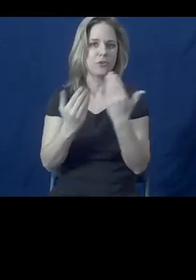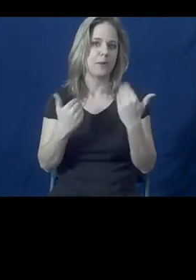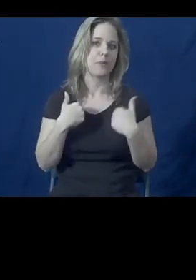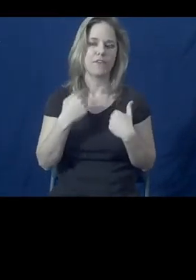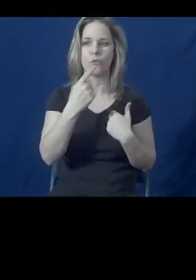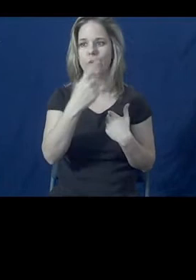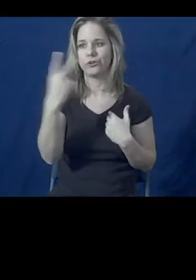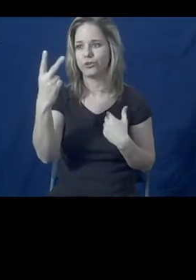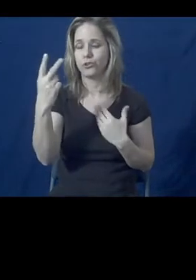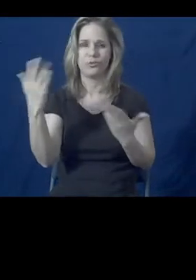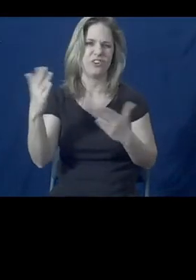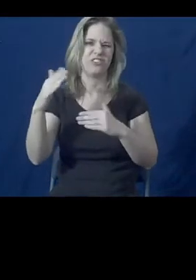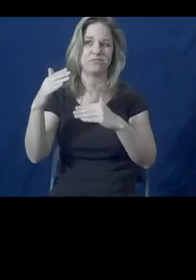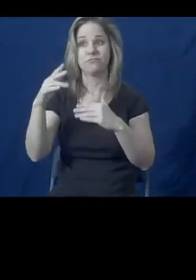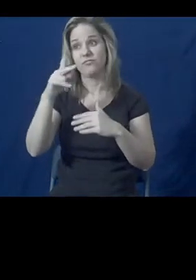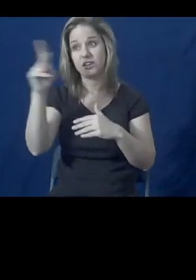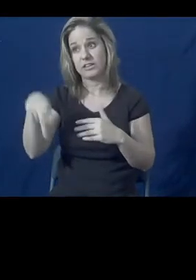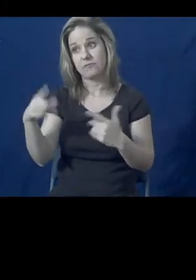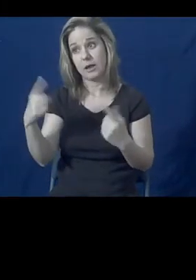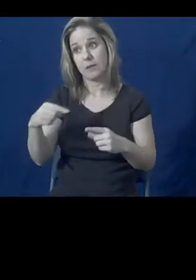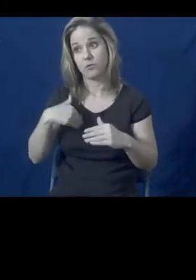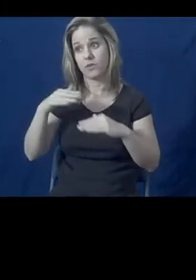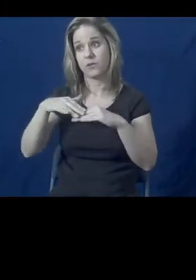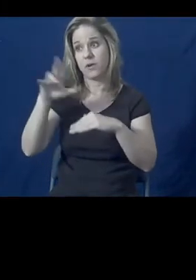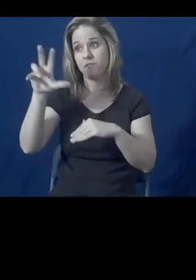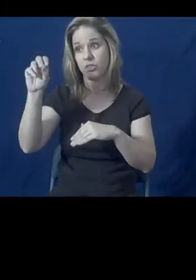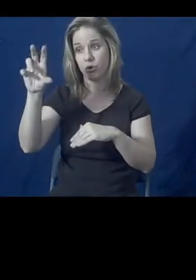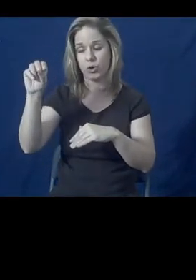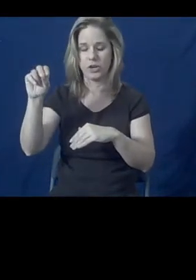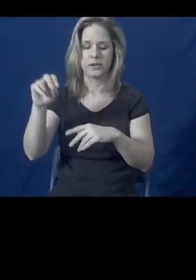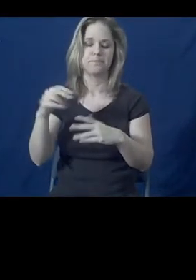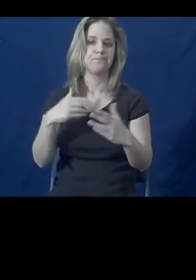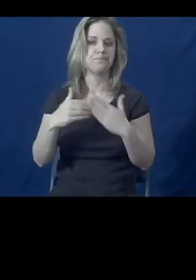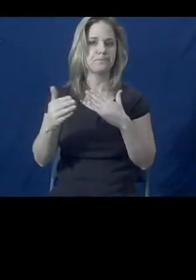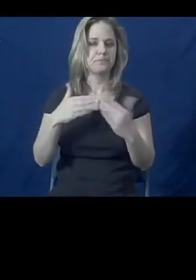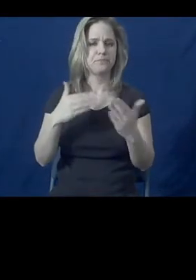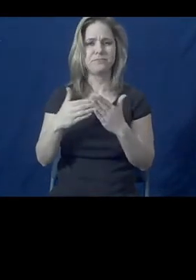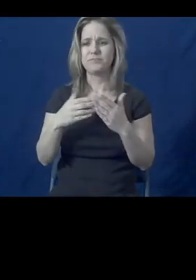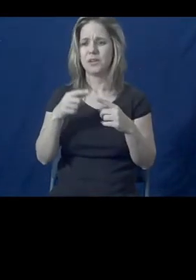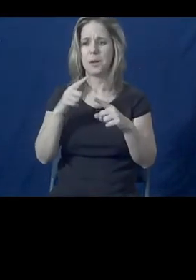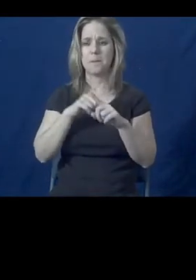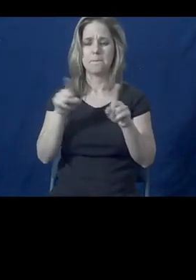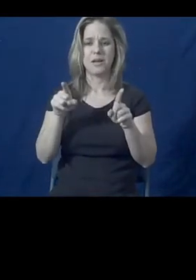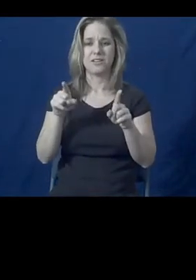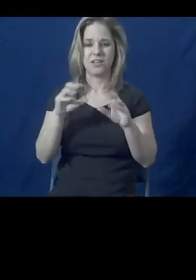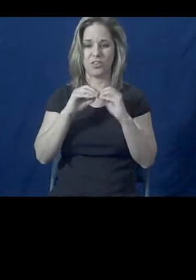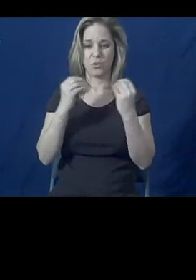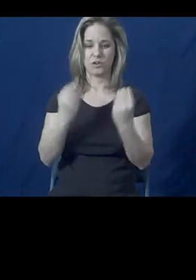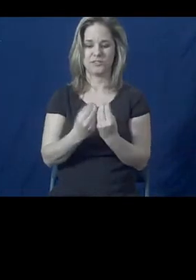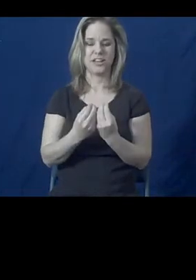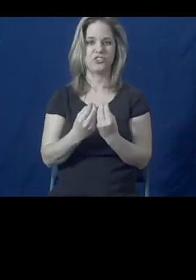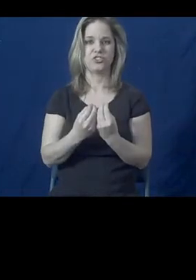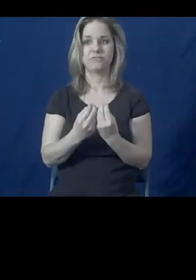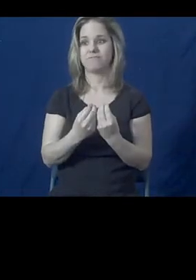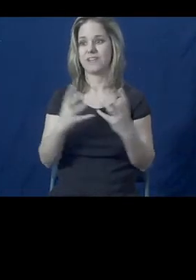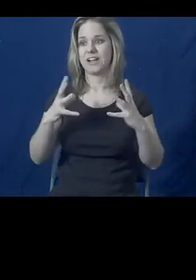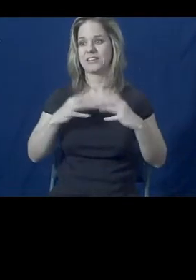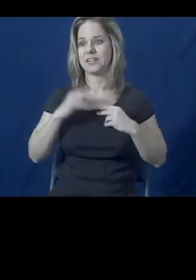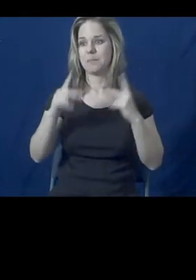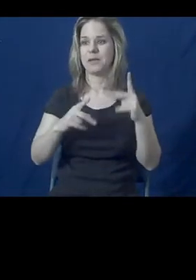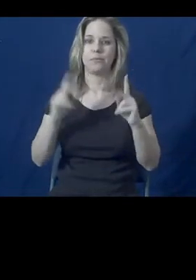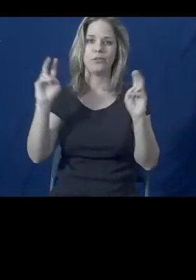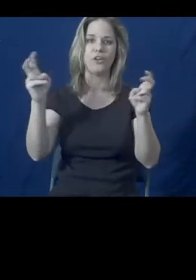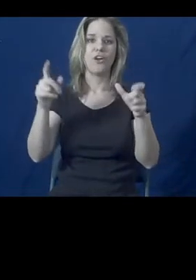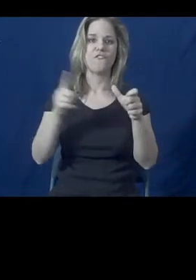Philadelphia we happen to have actually more than 30. But many of these organizations take folks on a first